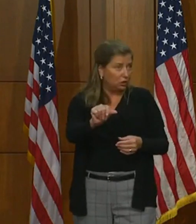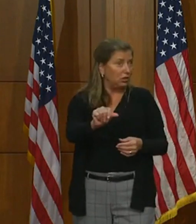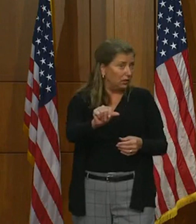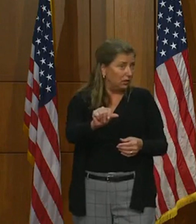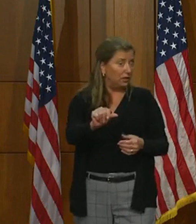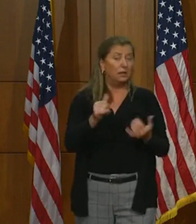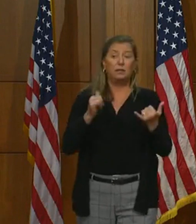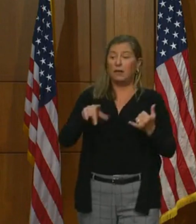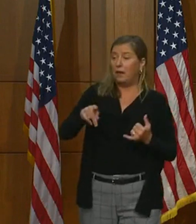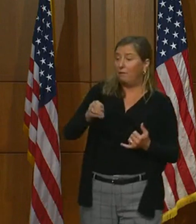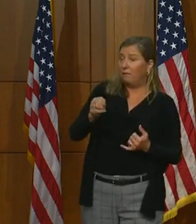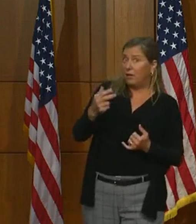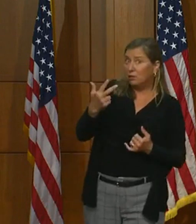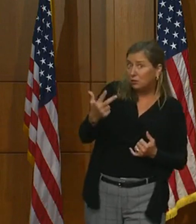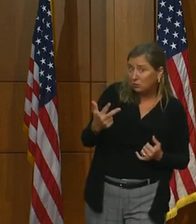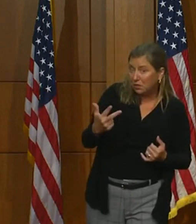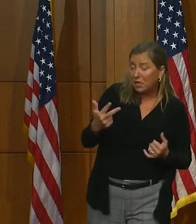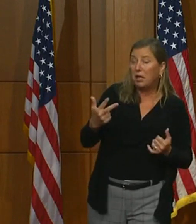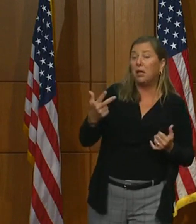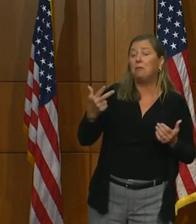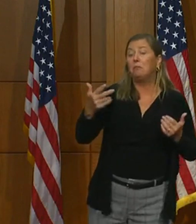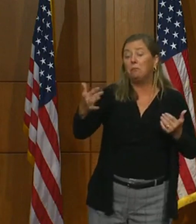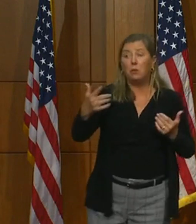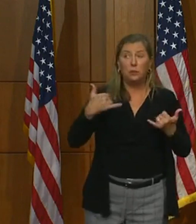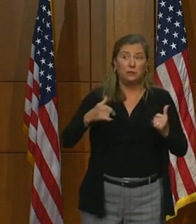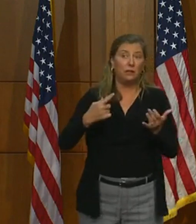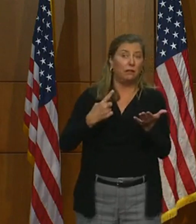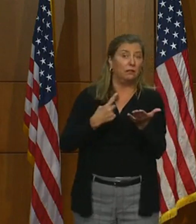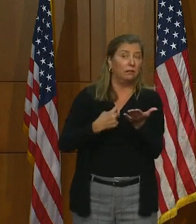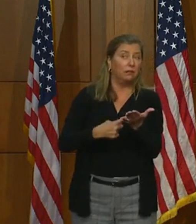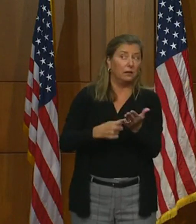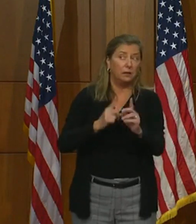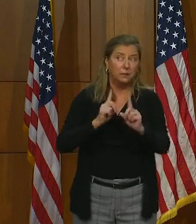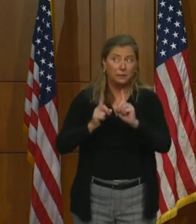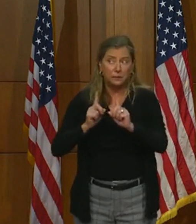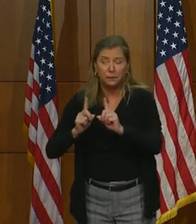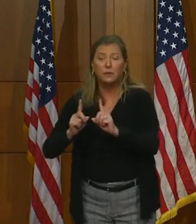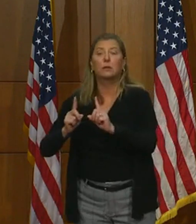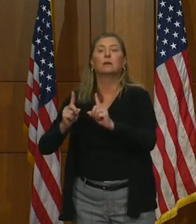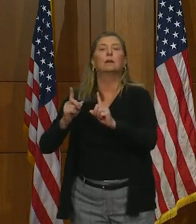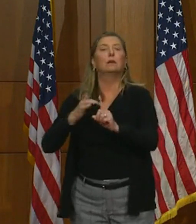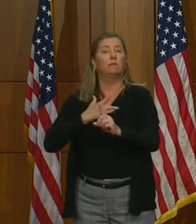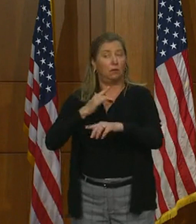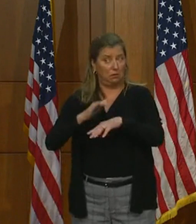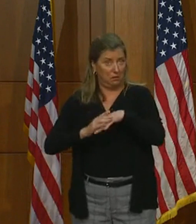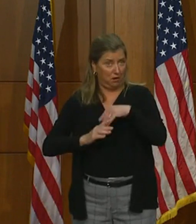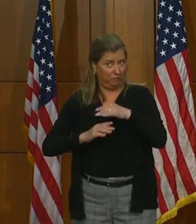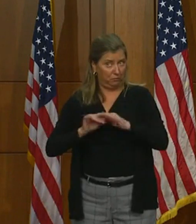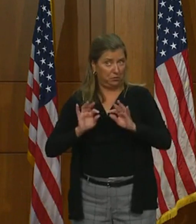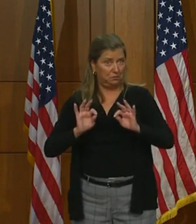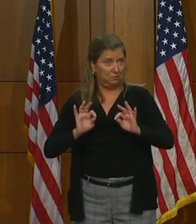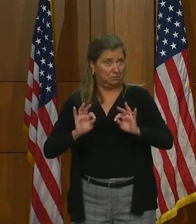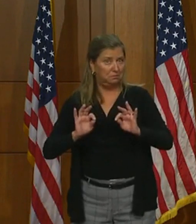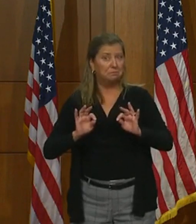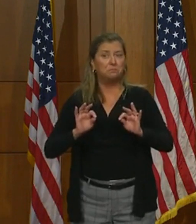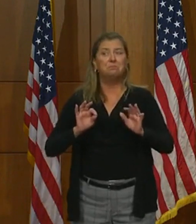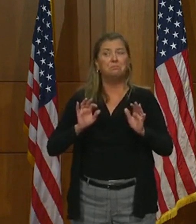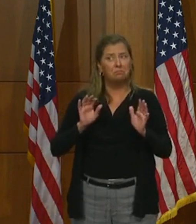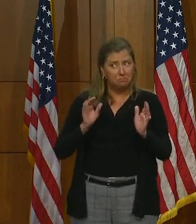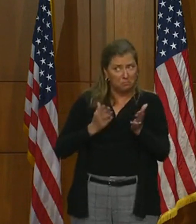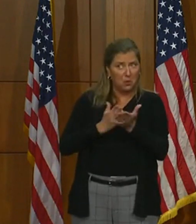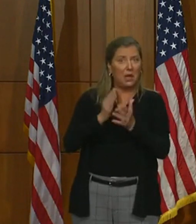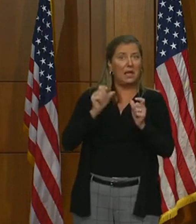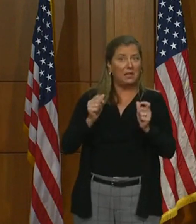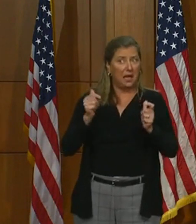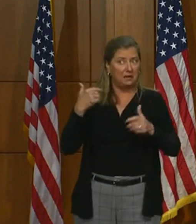We're in phase three. We'll continue to have those discussions. And as soon as we feel that it's comfortable, that we feel comfortable that we